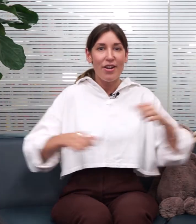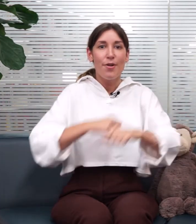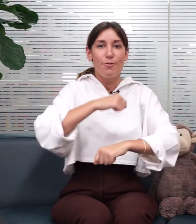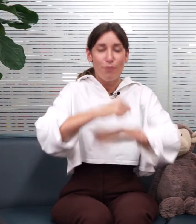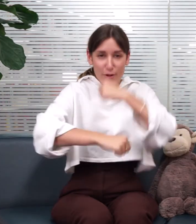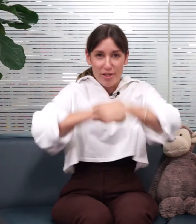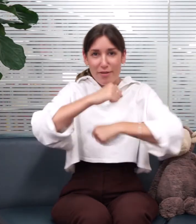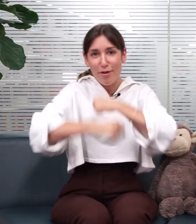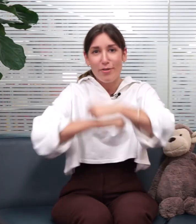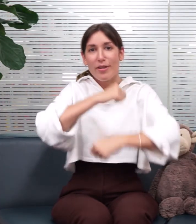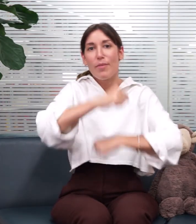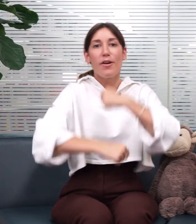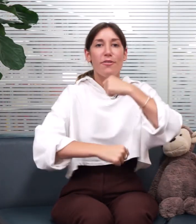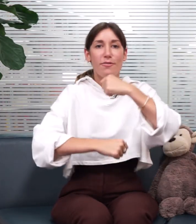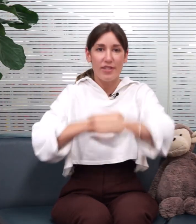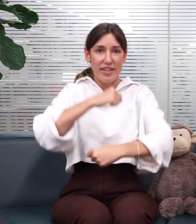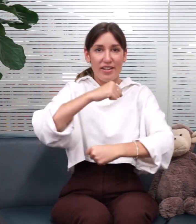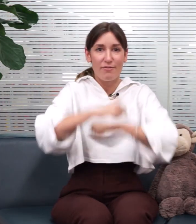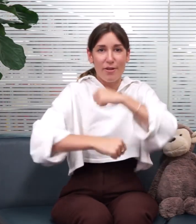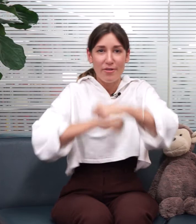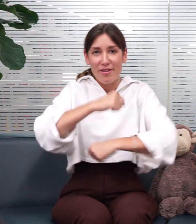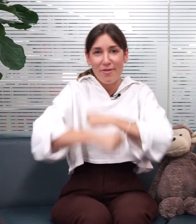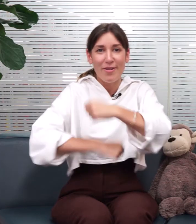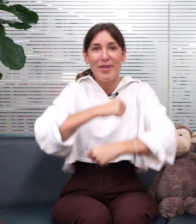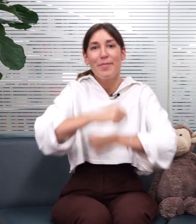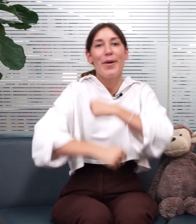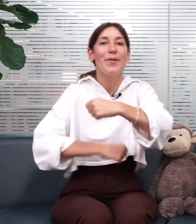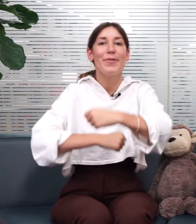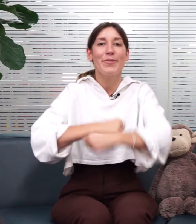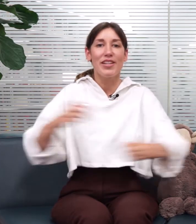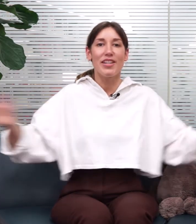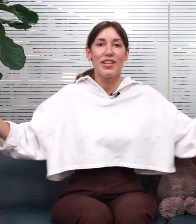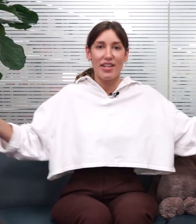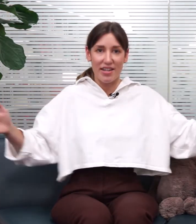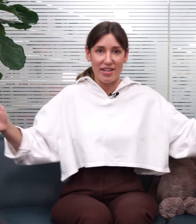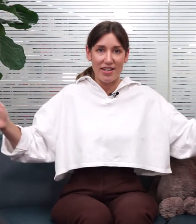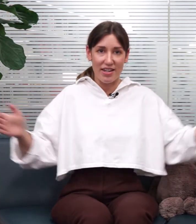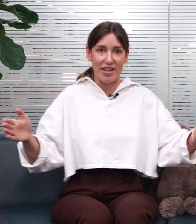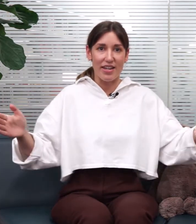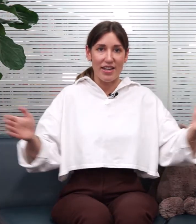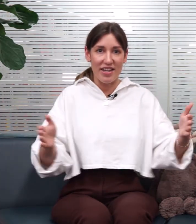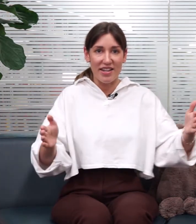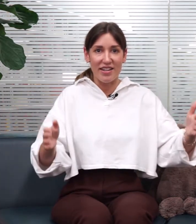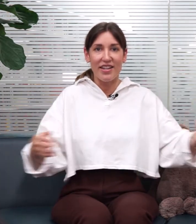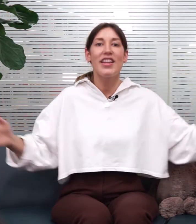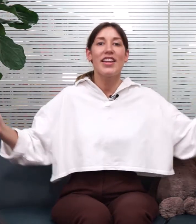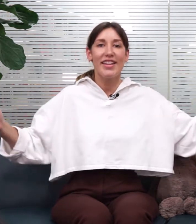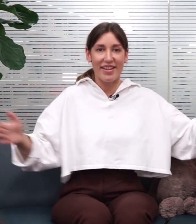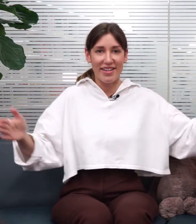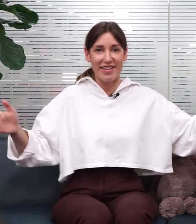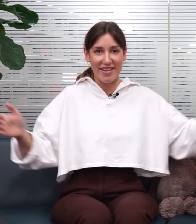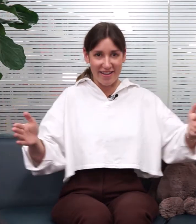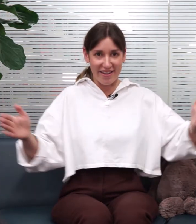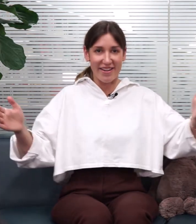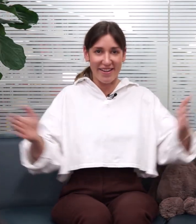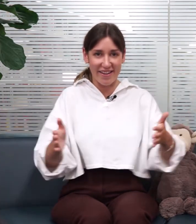Roly roly poly, roly roly poly, in, in, in, in, in.